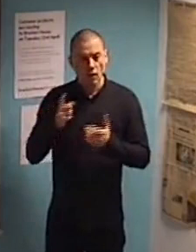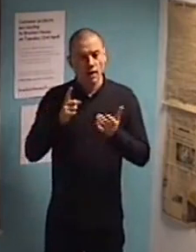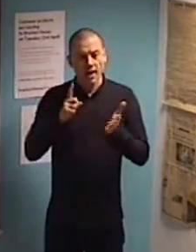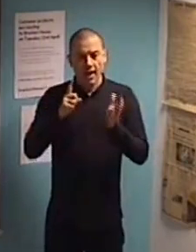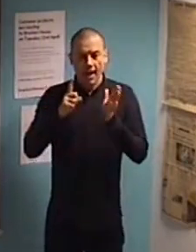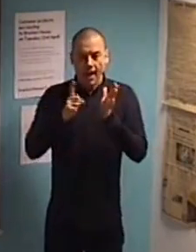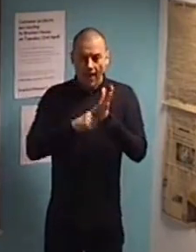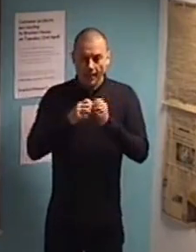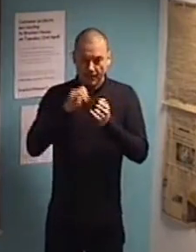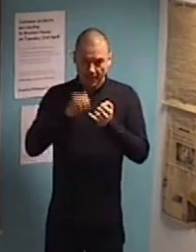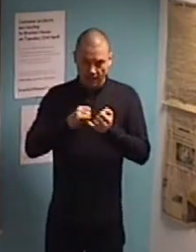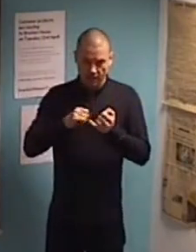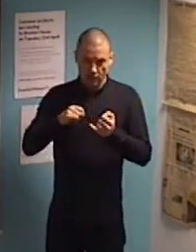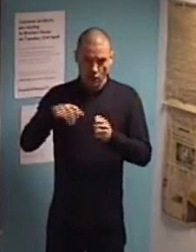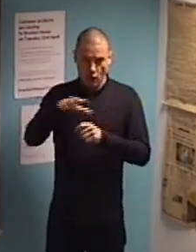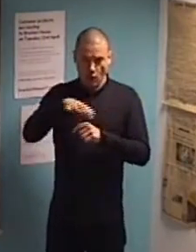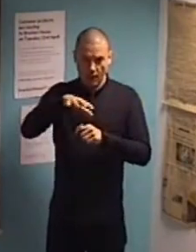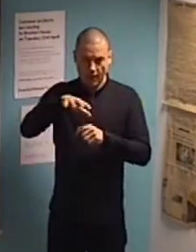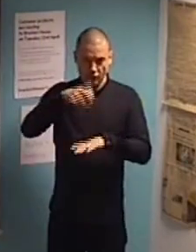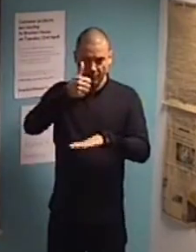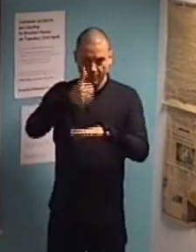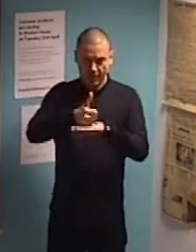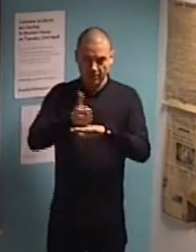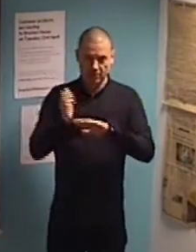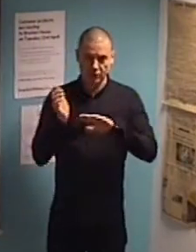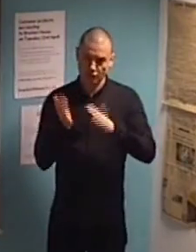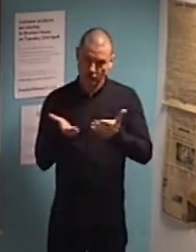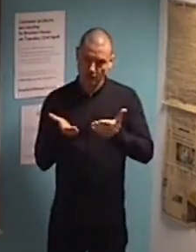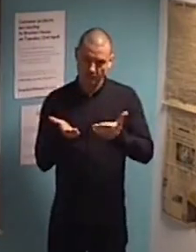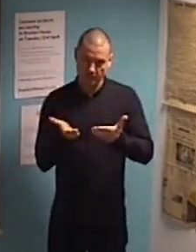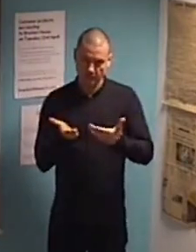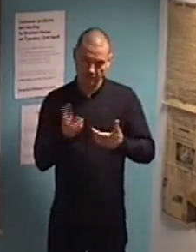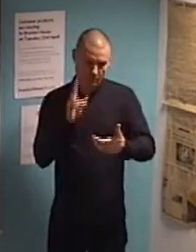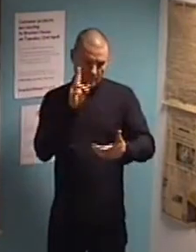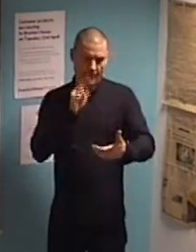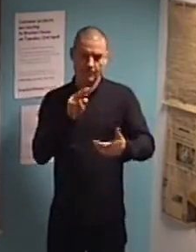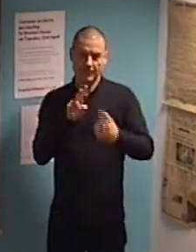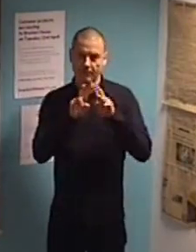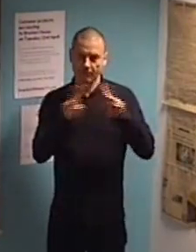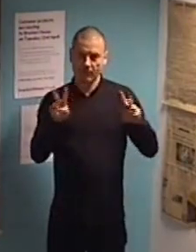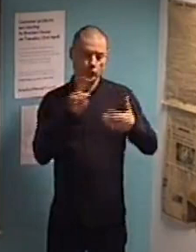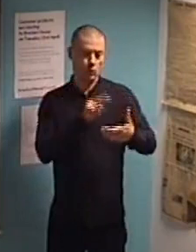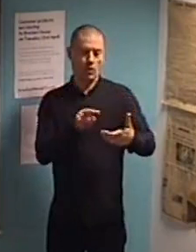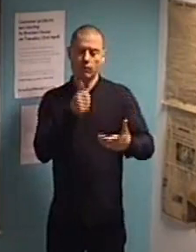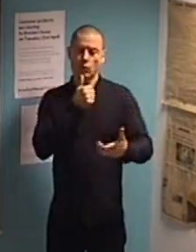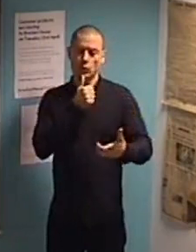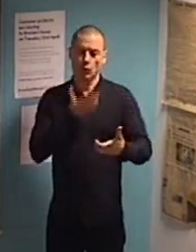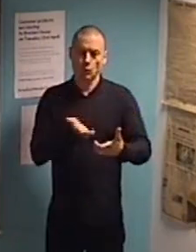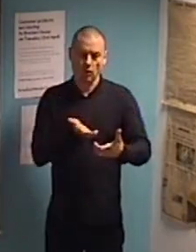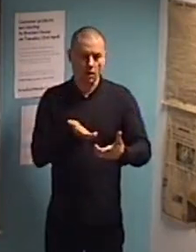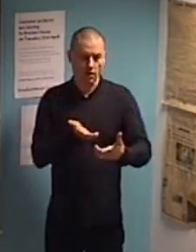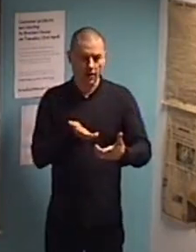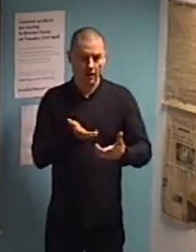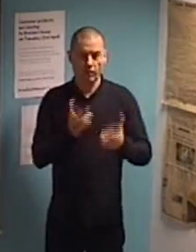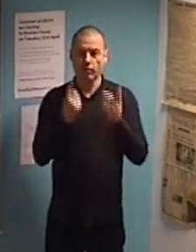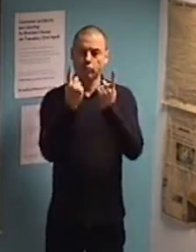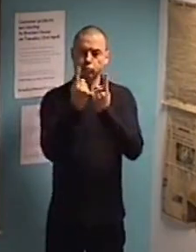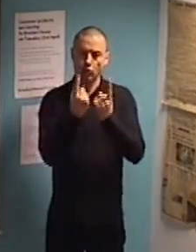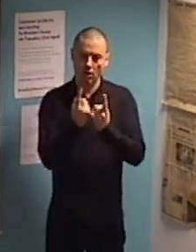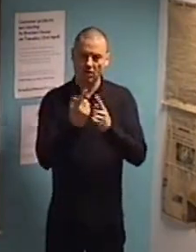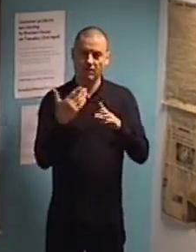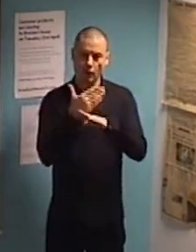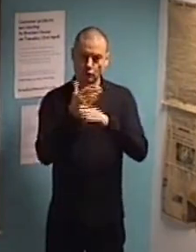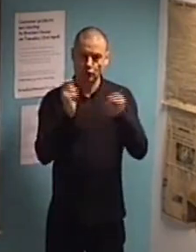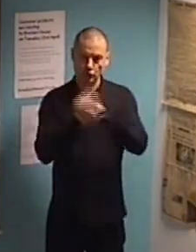service can be beneficial for users. And, how they actually change the product and functions,